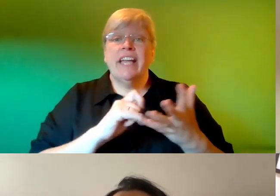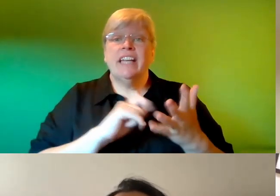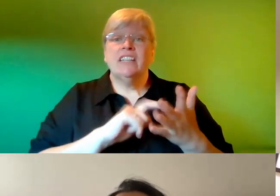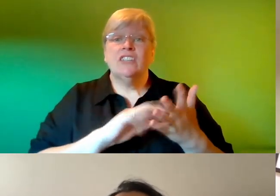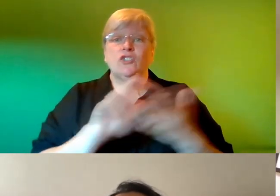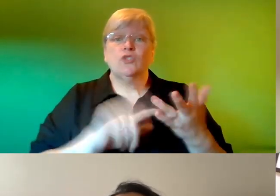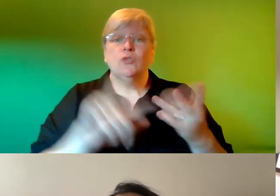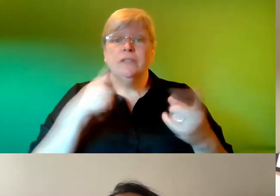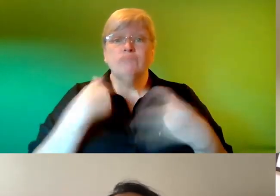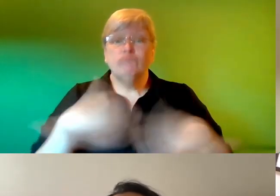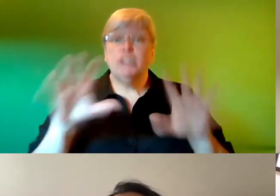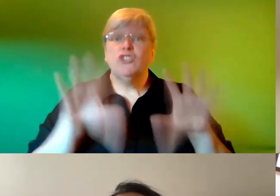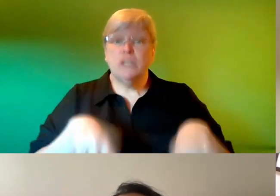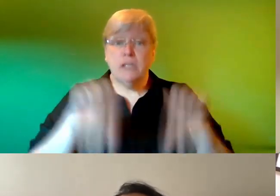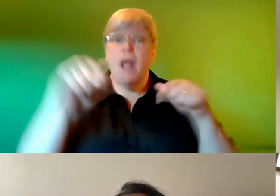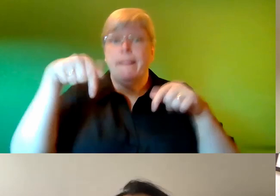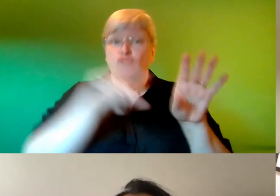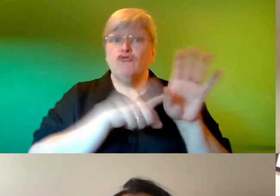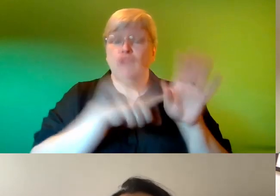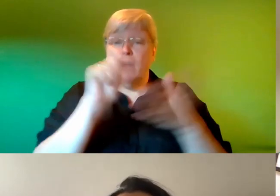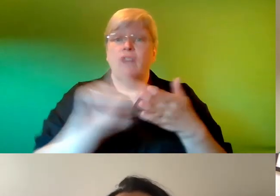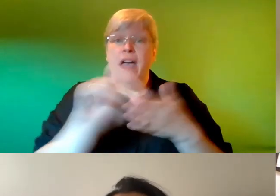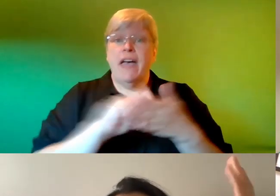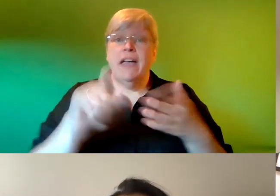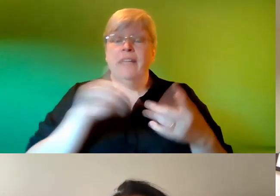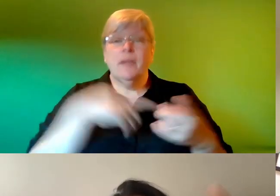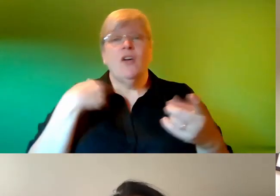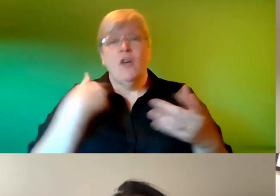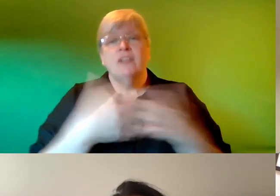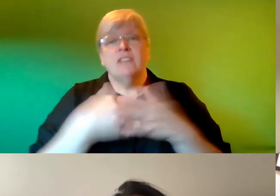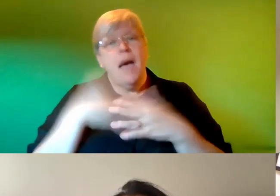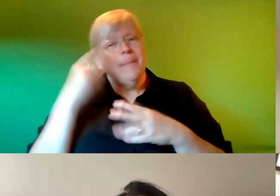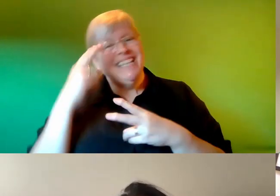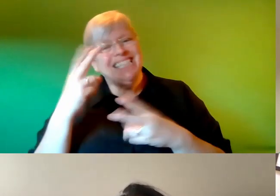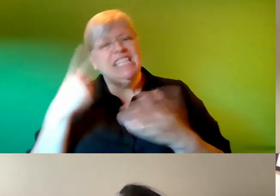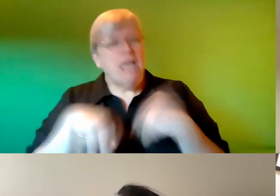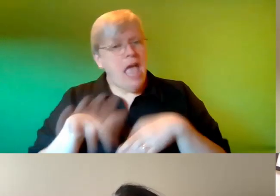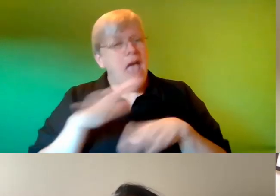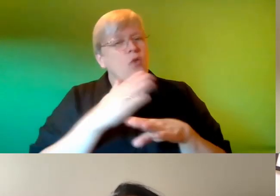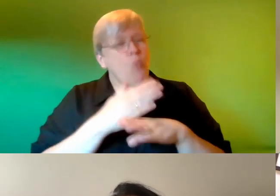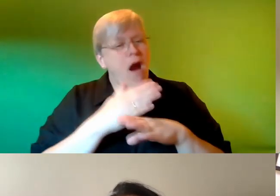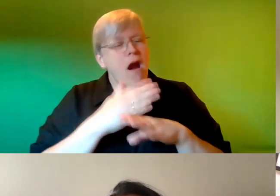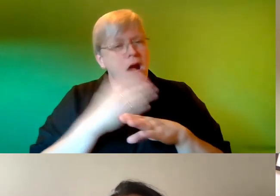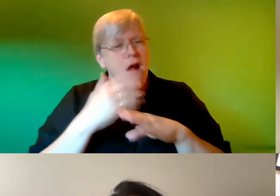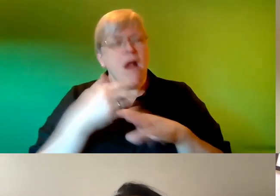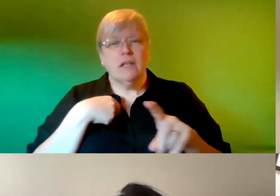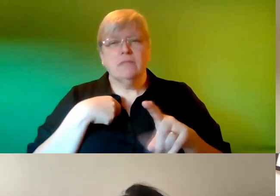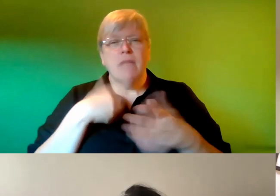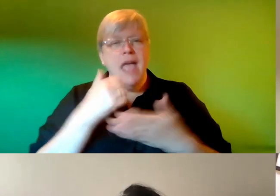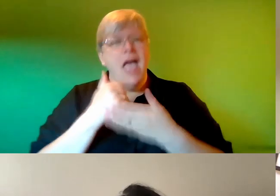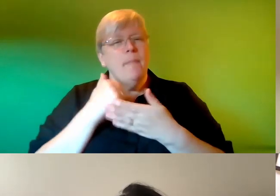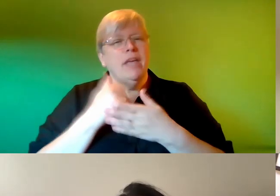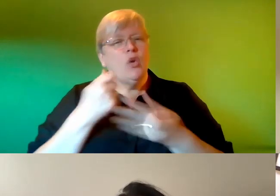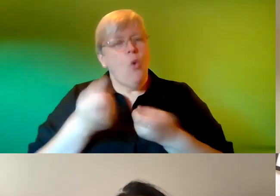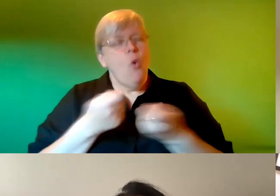started again um this year because of all the things i've been seeing on wards it's a good way to sort of decompress but it's uh it's something i would like to do a little bit more yeah